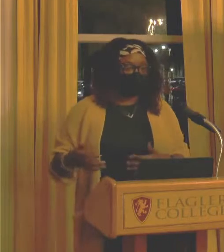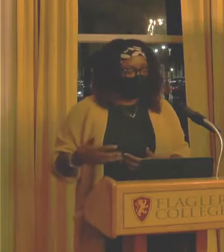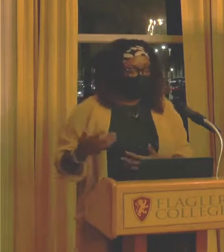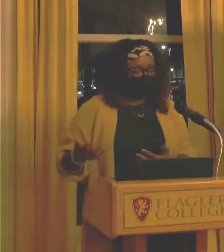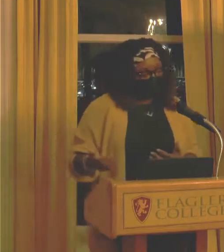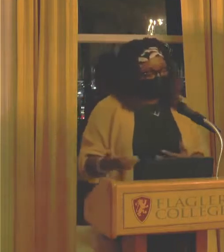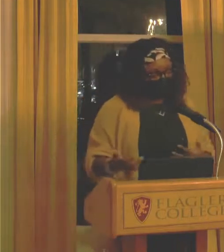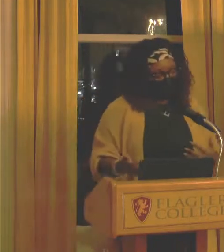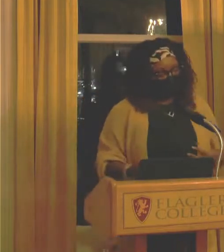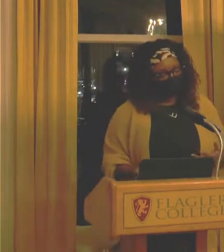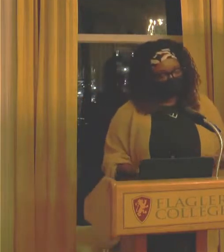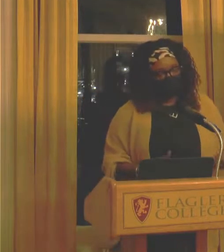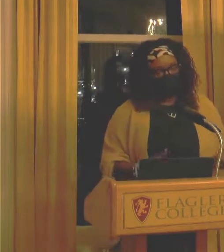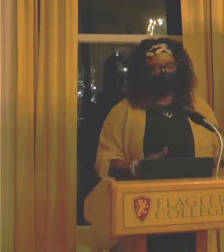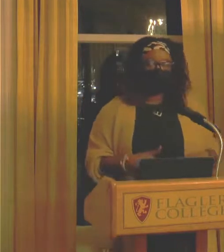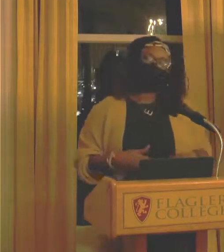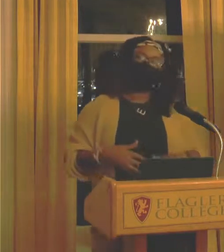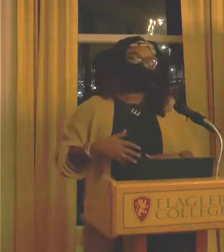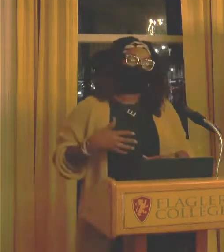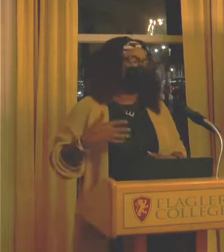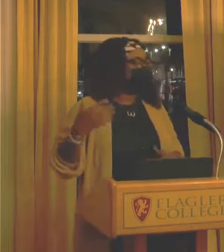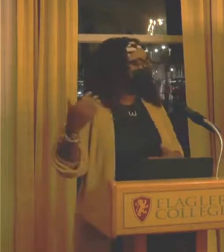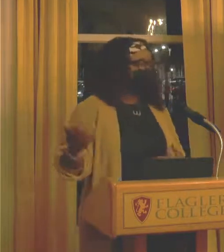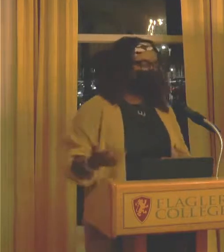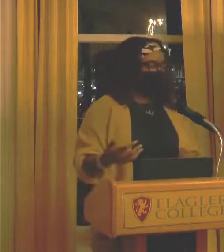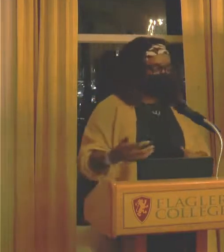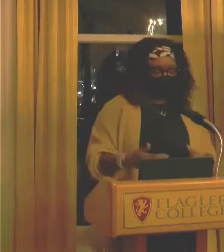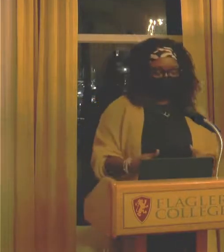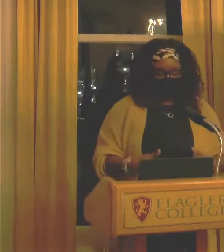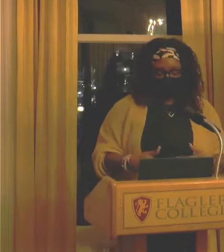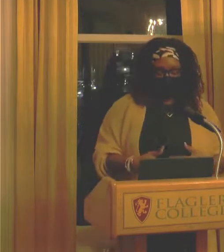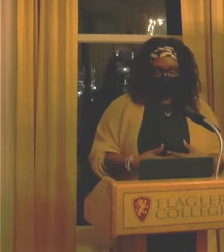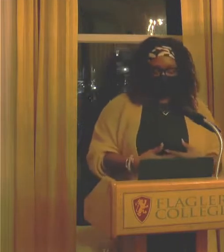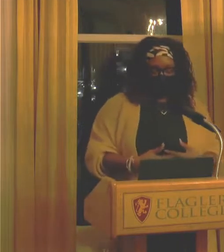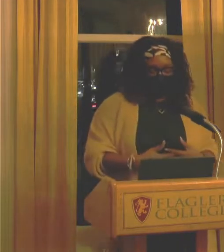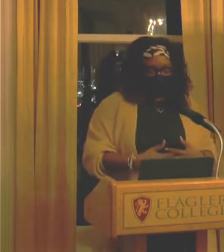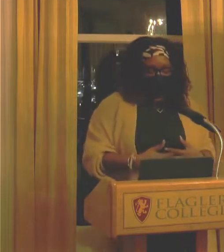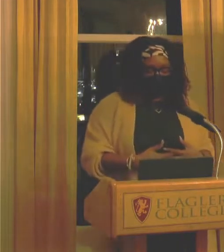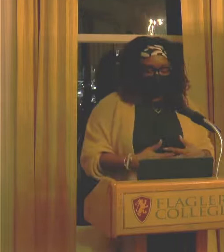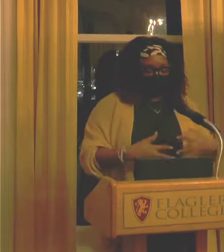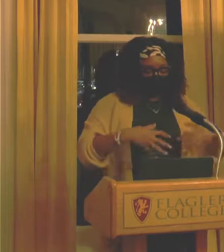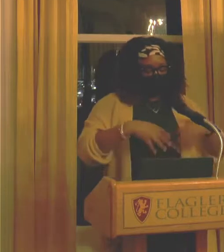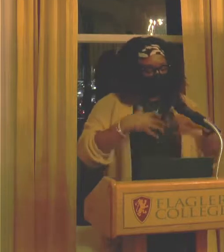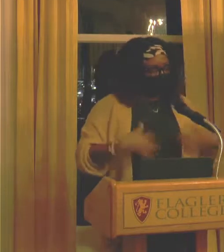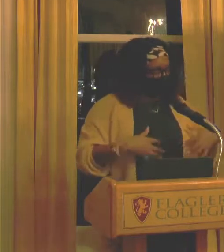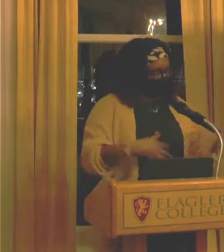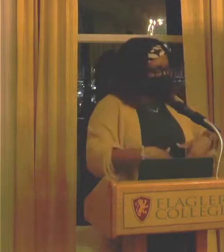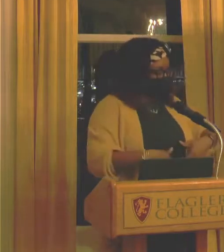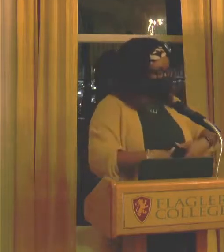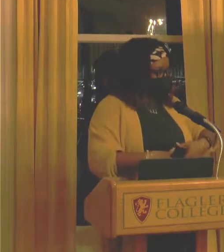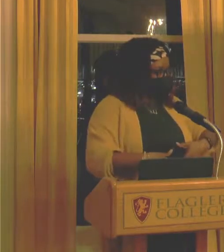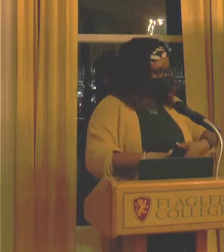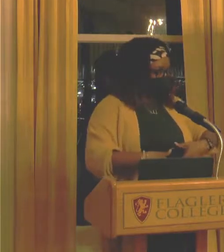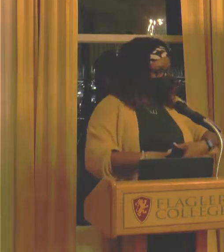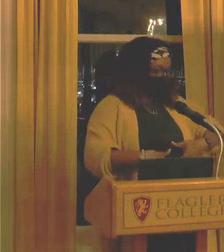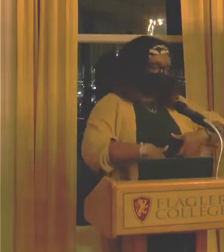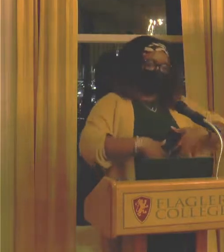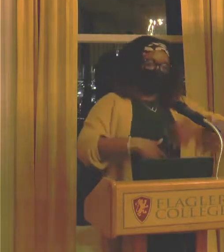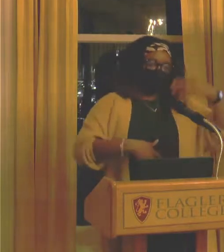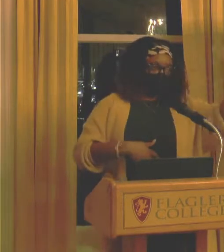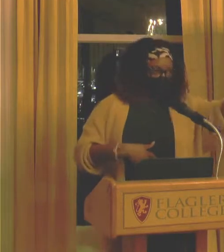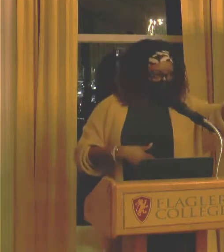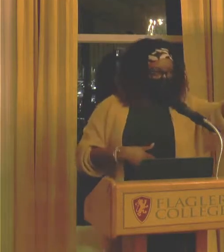Venus, which is an actual person from history who was exploited in a circus. So, there's me, you know,